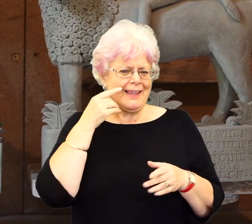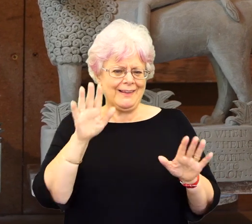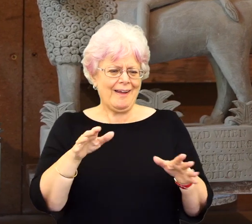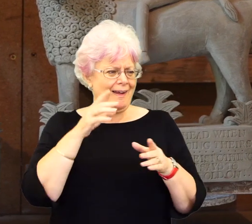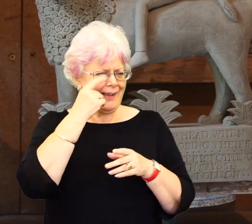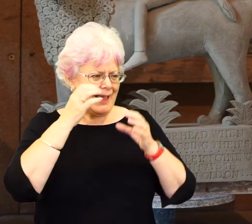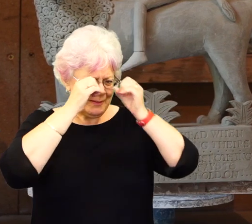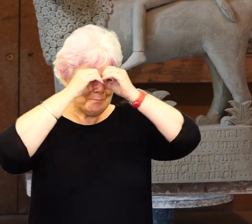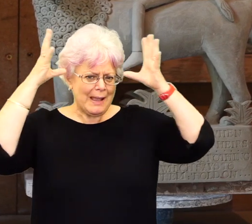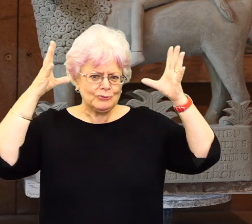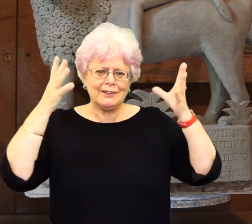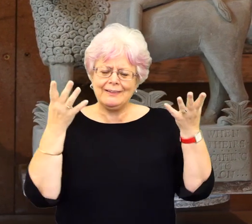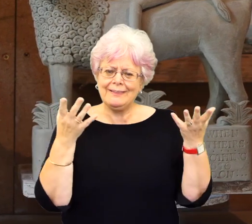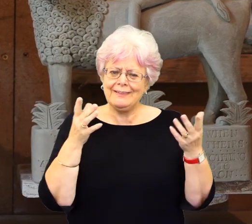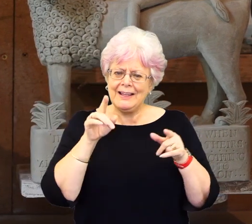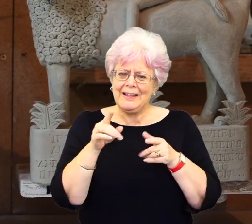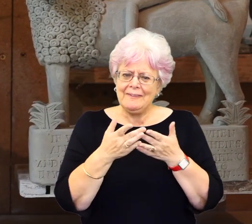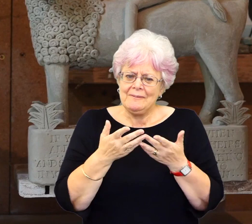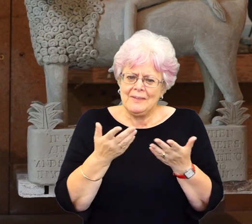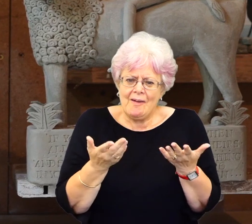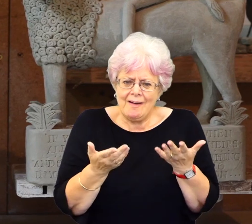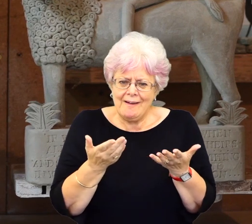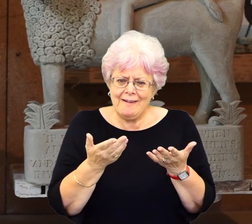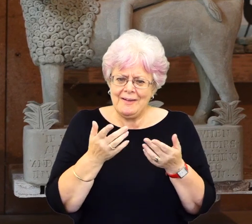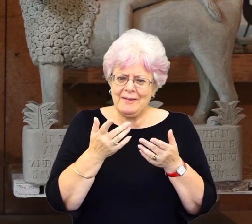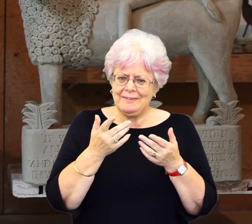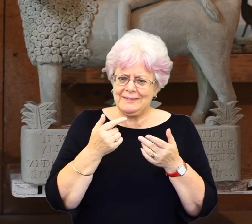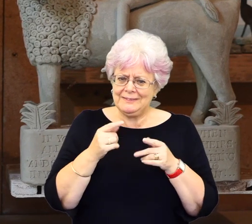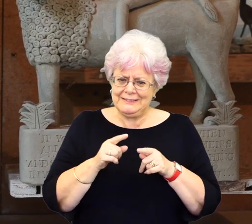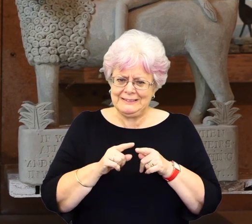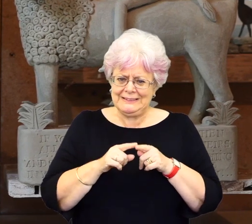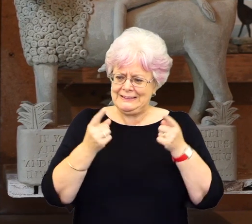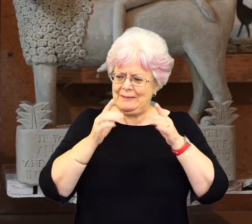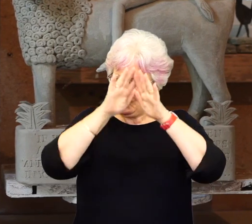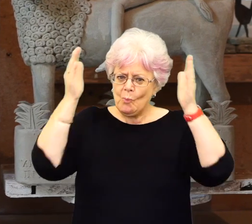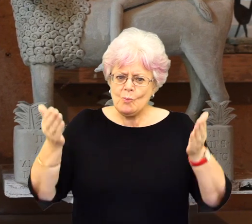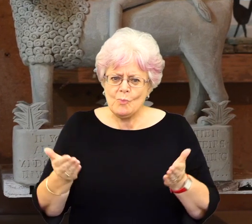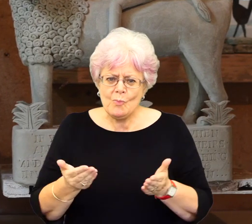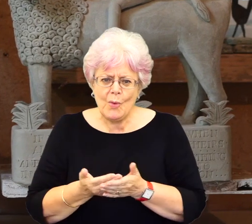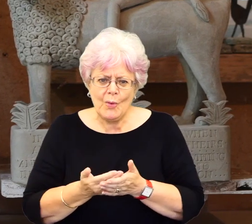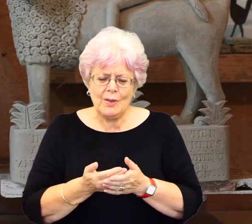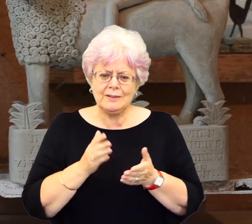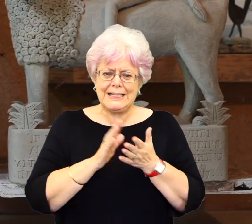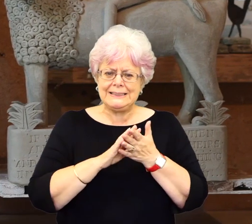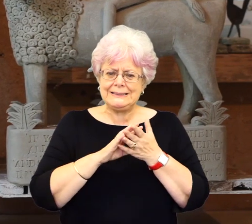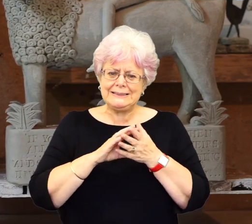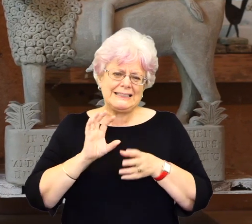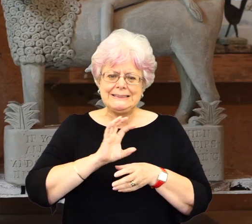thought about, but thinking, yeah, I can imagine you thinking, if you can ride a lion, then you've conquered the world, or something. So it's like symbolic, so